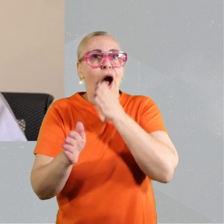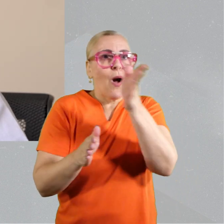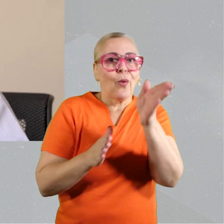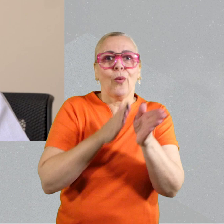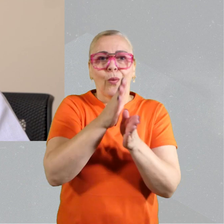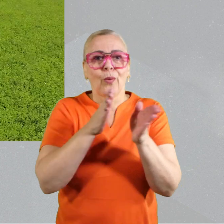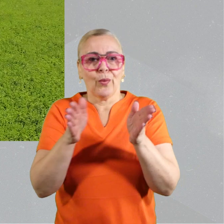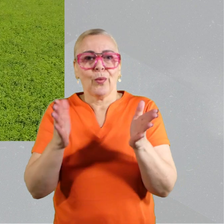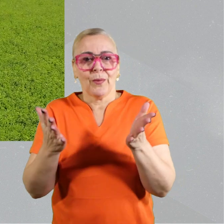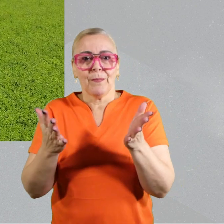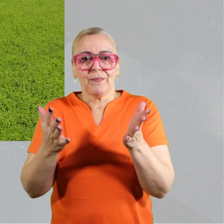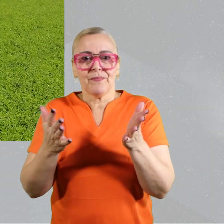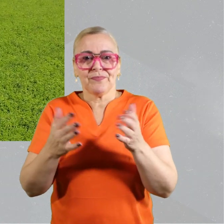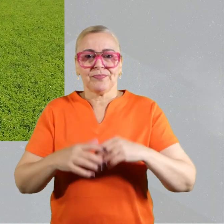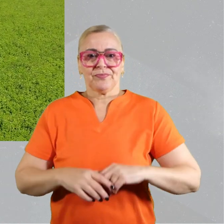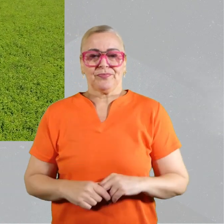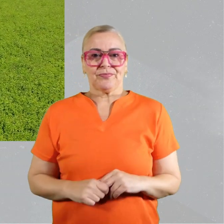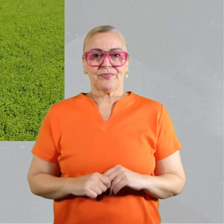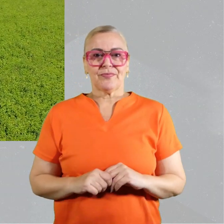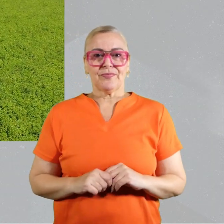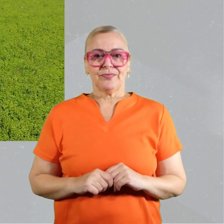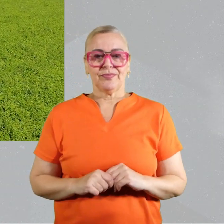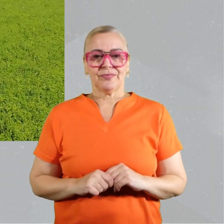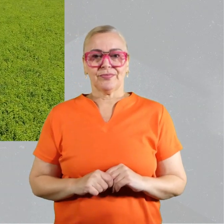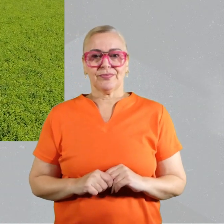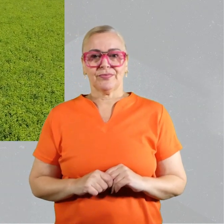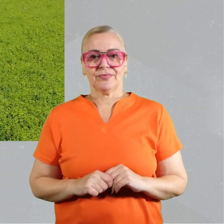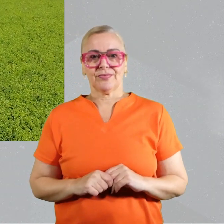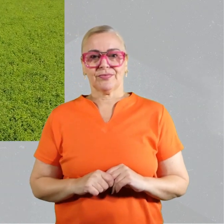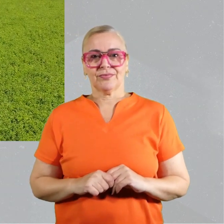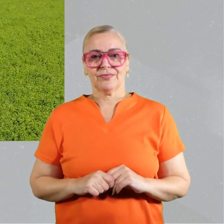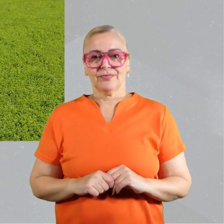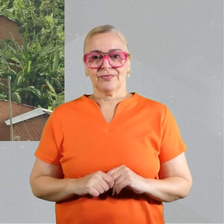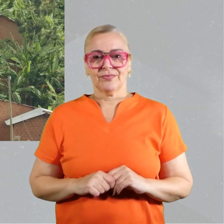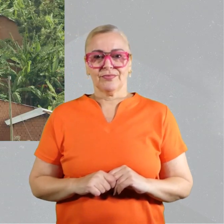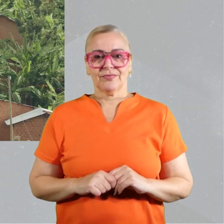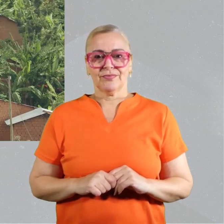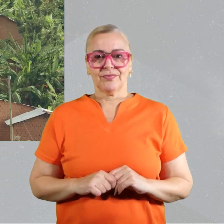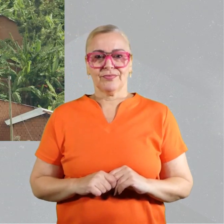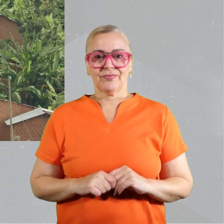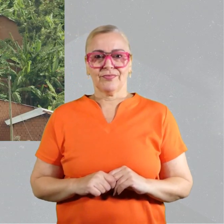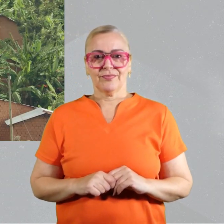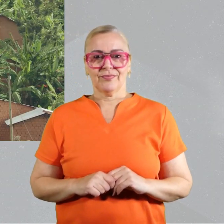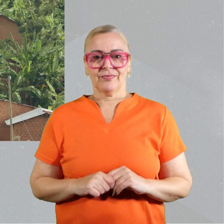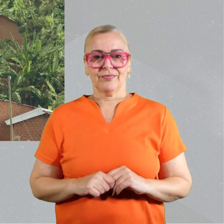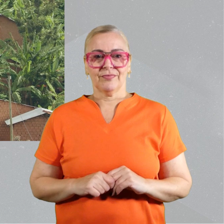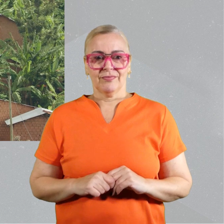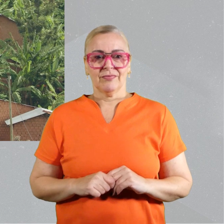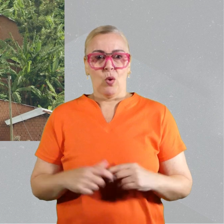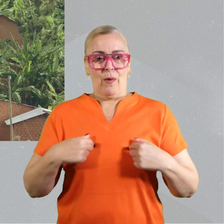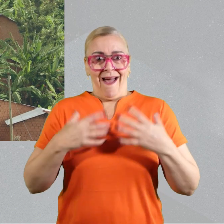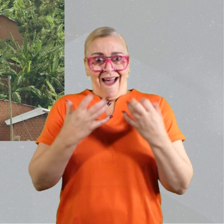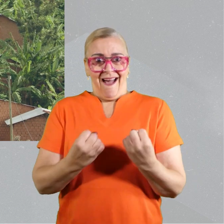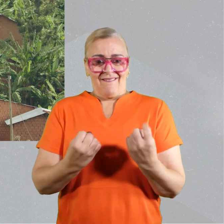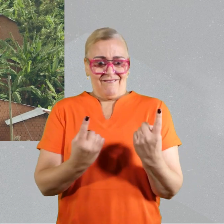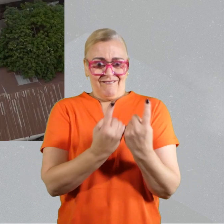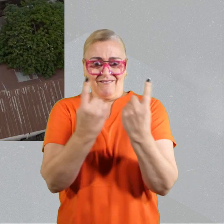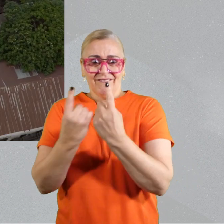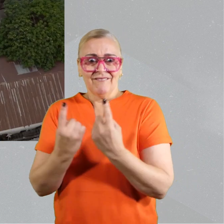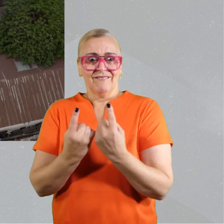to us. As we look to the future, we're going to need to develop more and more solutions where we go to where people are.